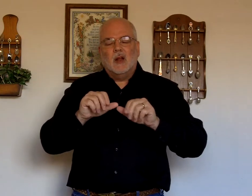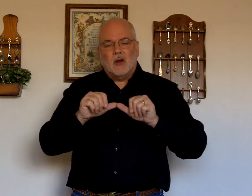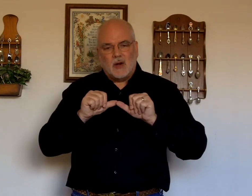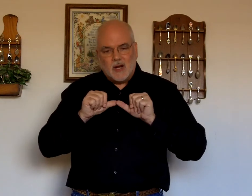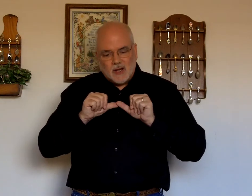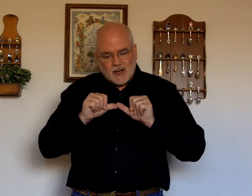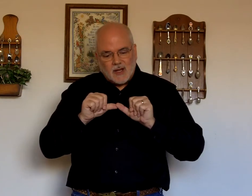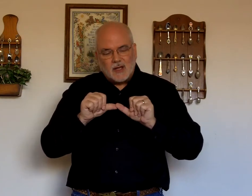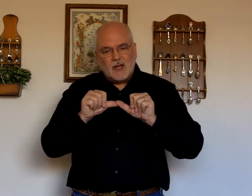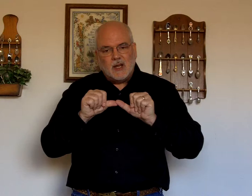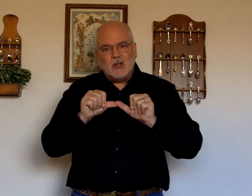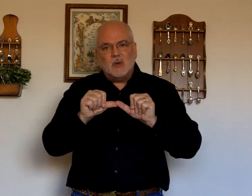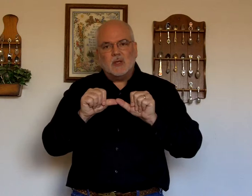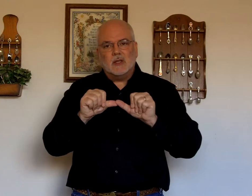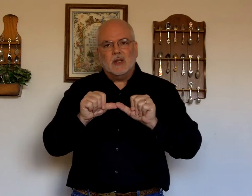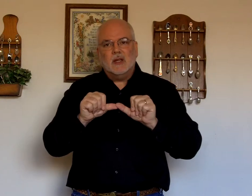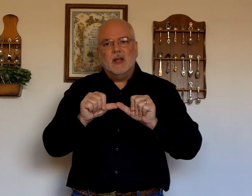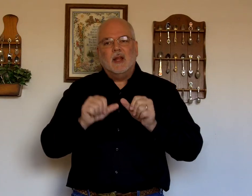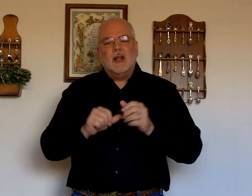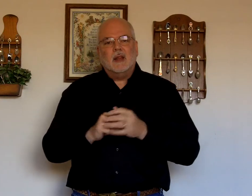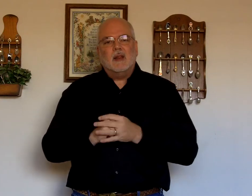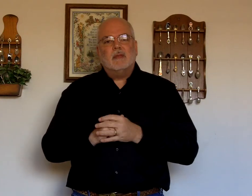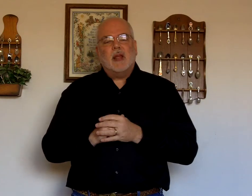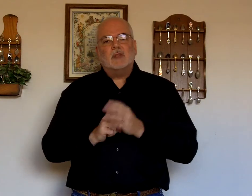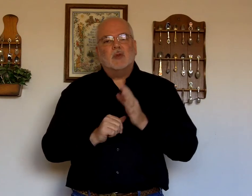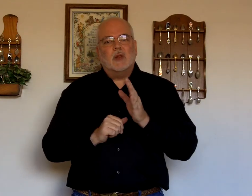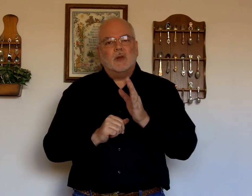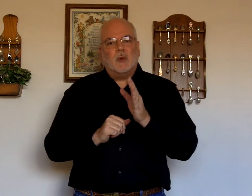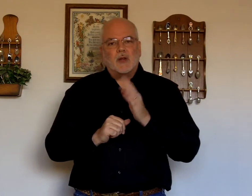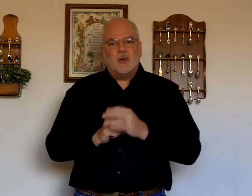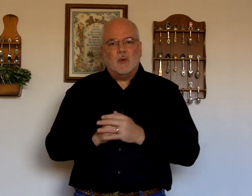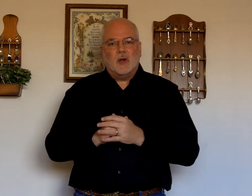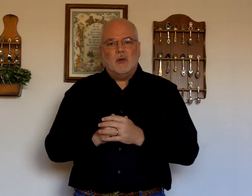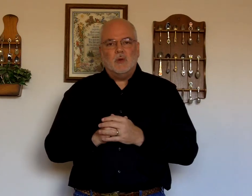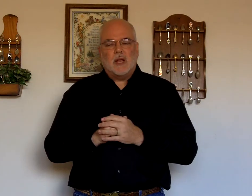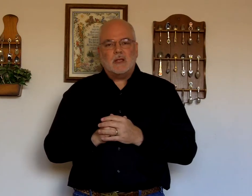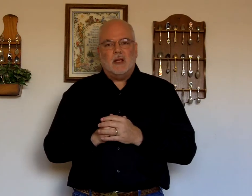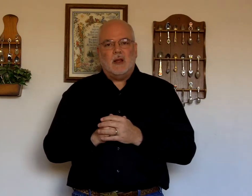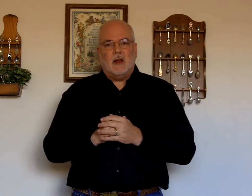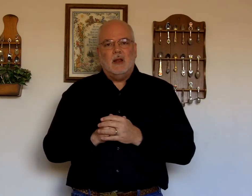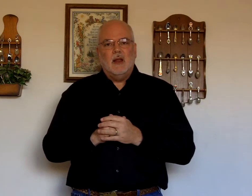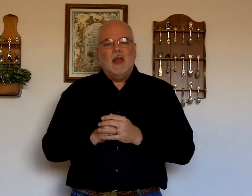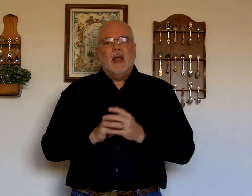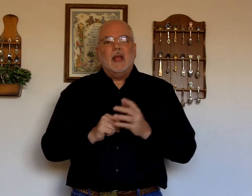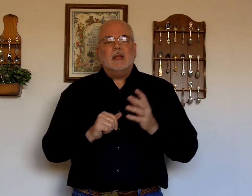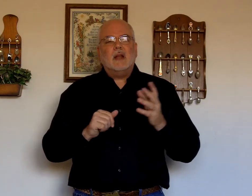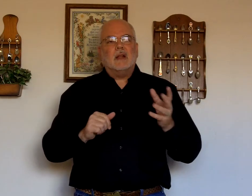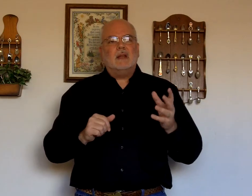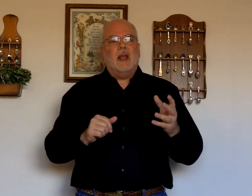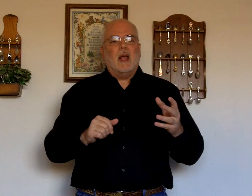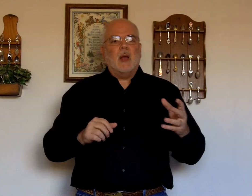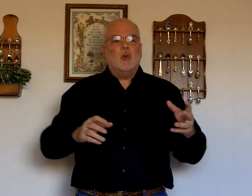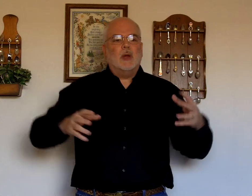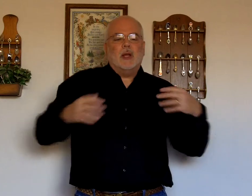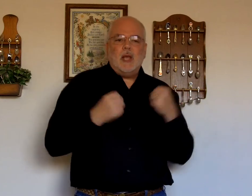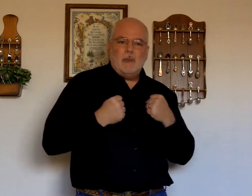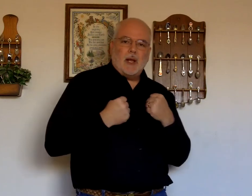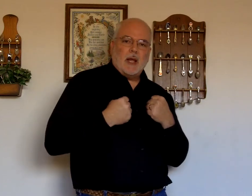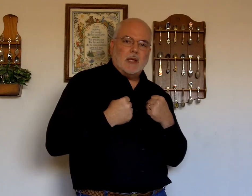All right? Continuously. That's. The direction. We're going to use that sign. He's not saying. I'm going to keep it. Like it's